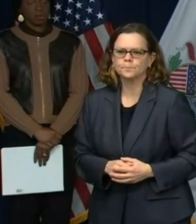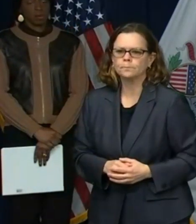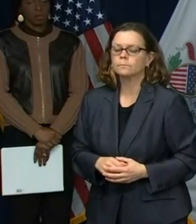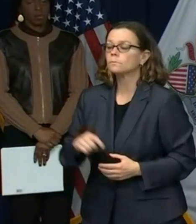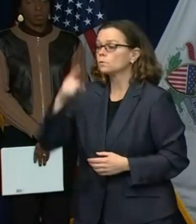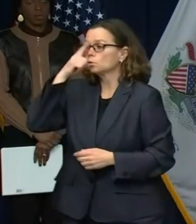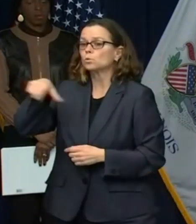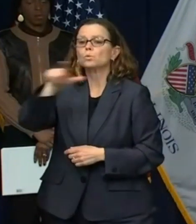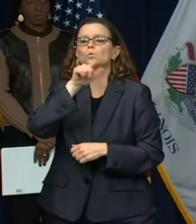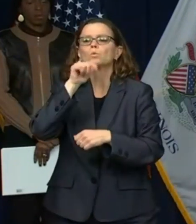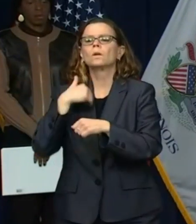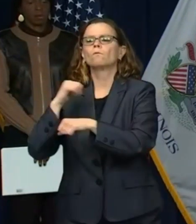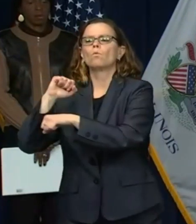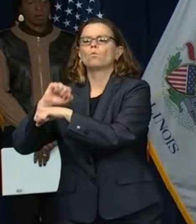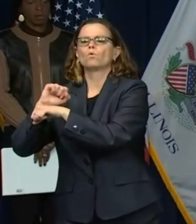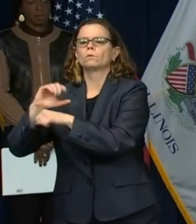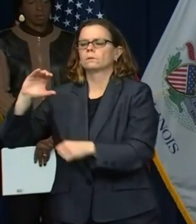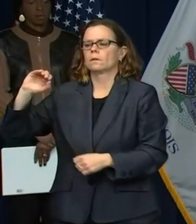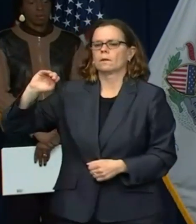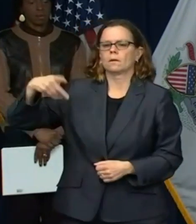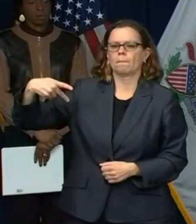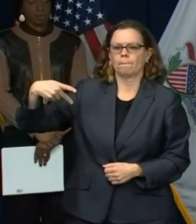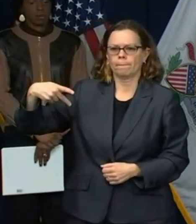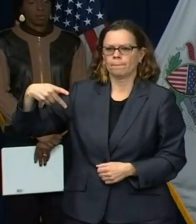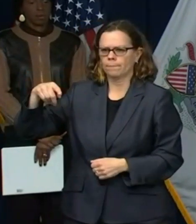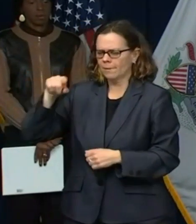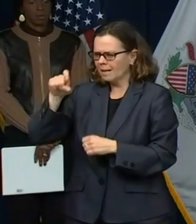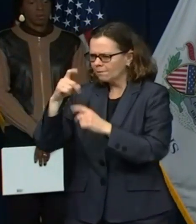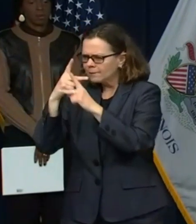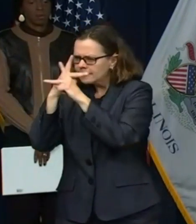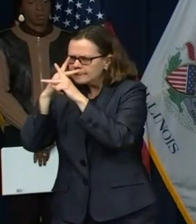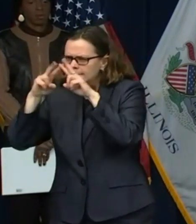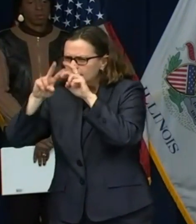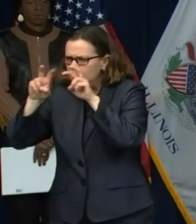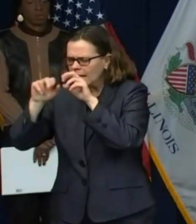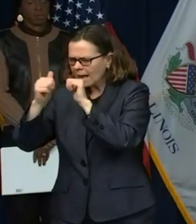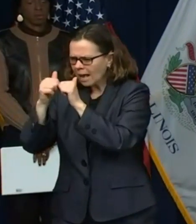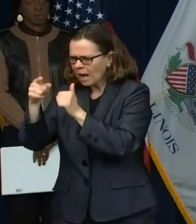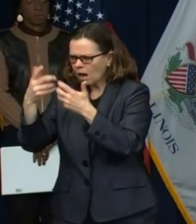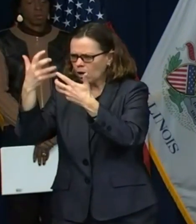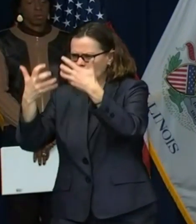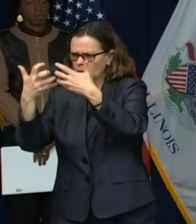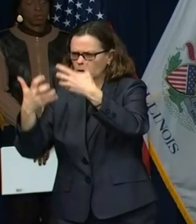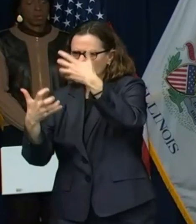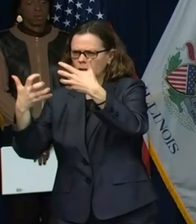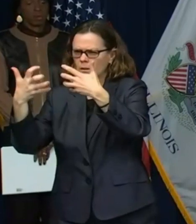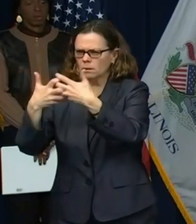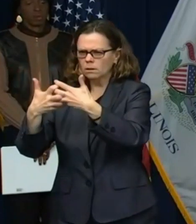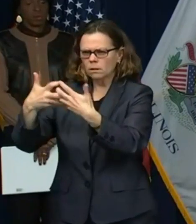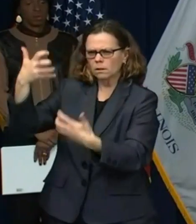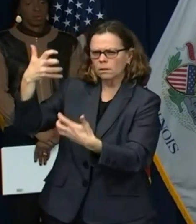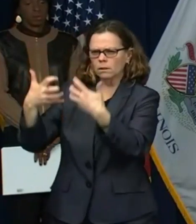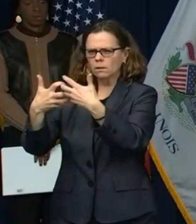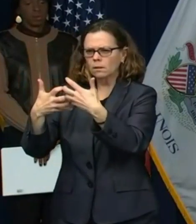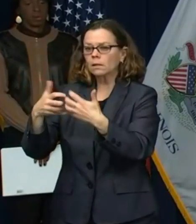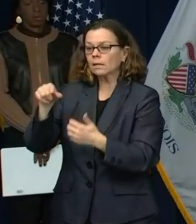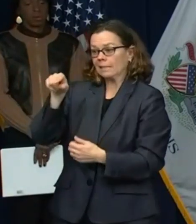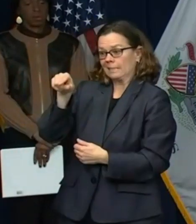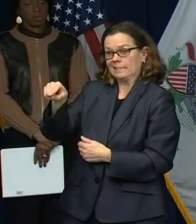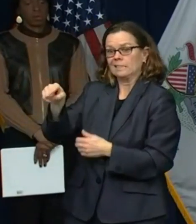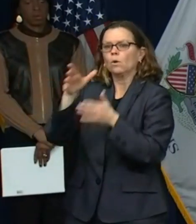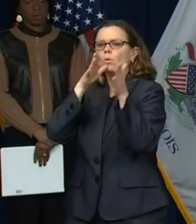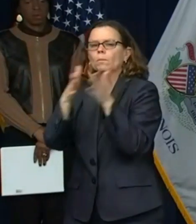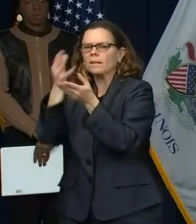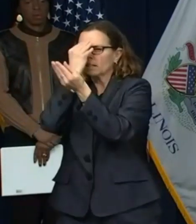feel like, you know, is appropriate. And then they intend to reissue an order, but I don't know the timing of that or what the results of that would be.